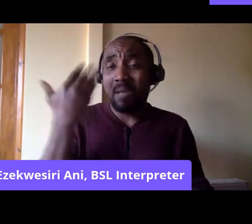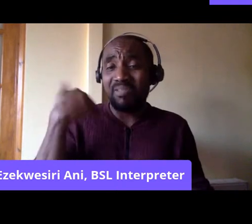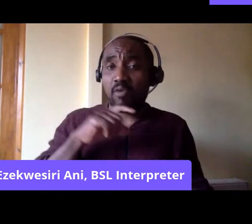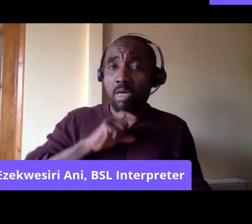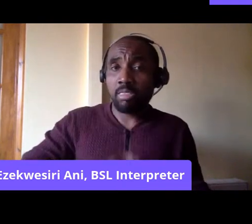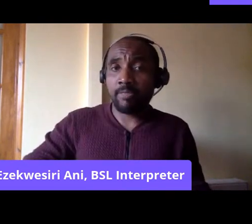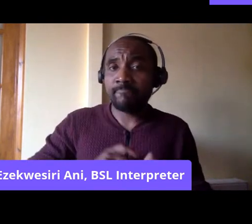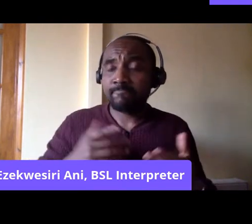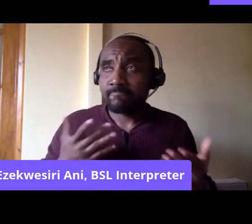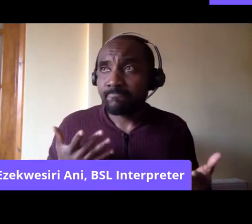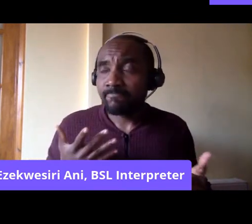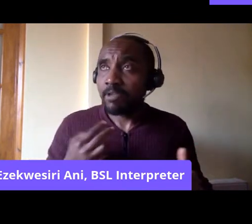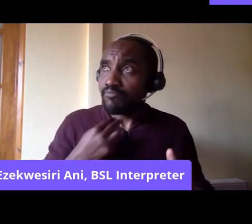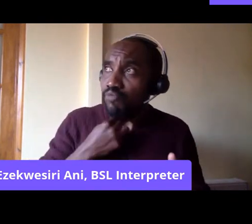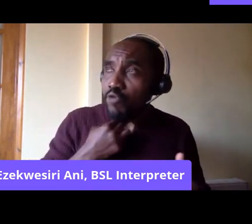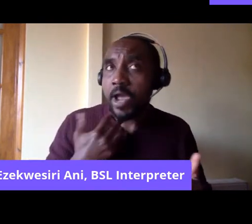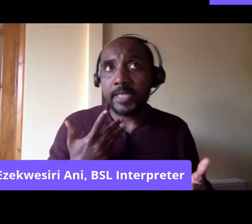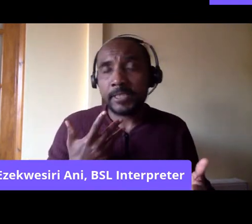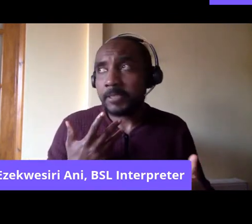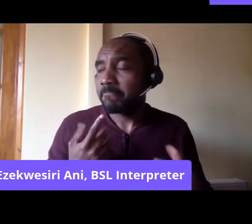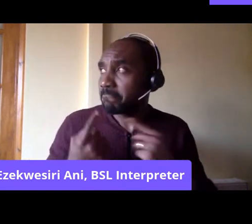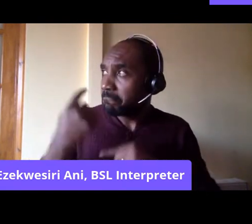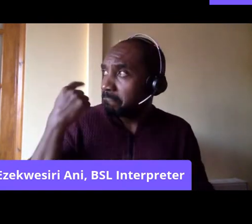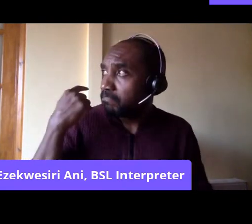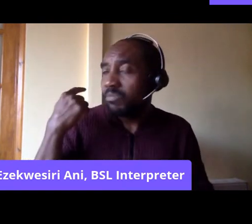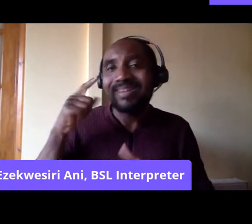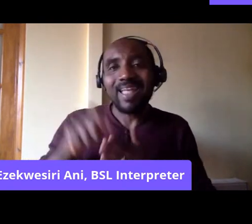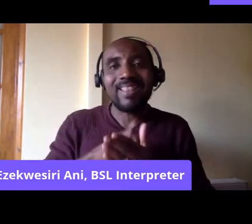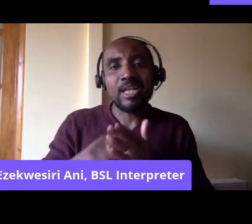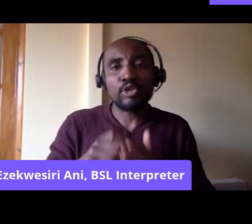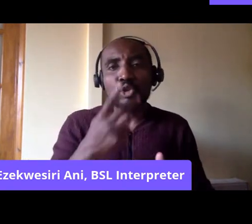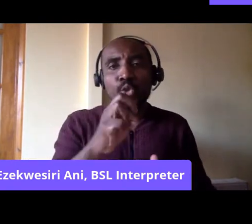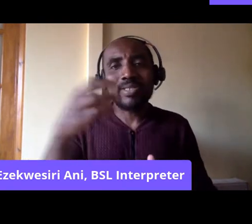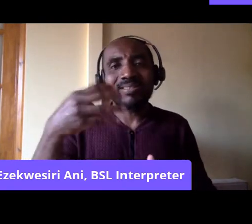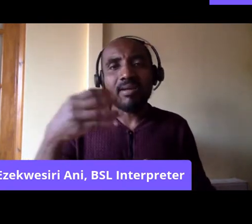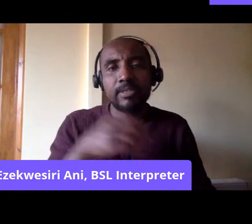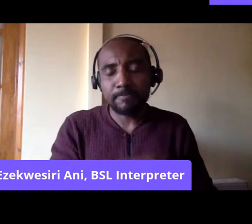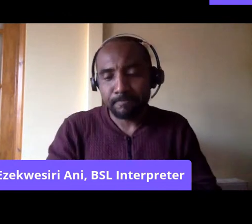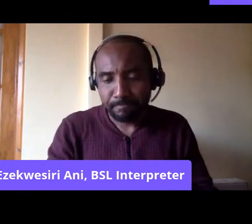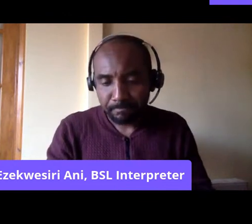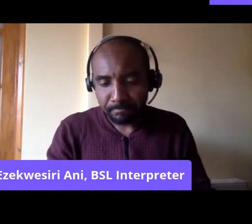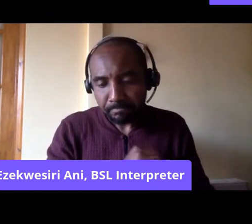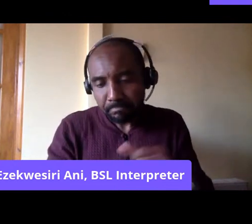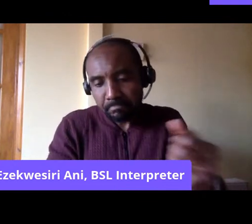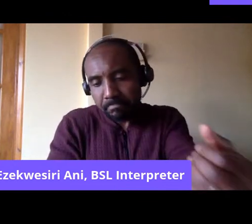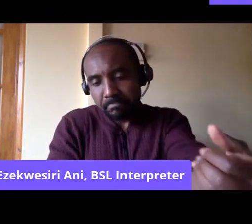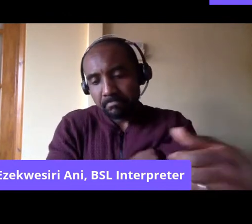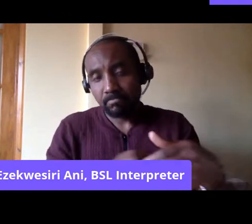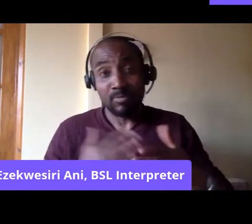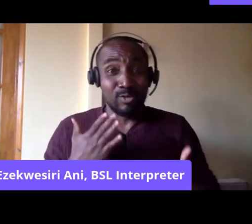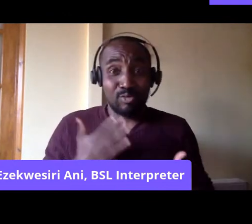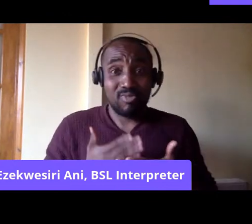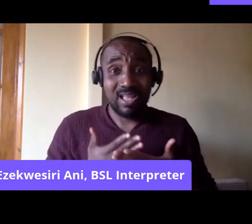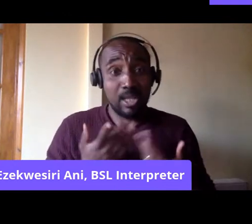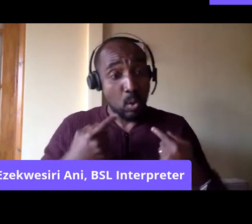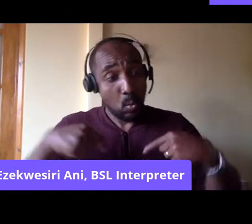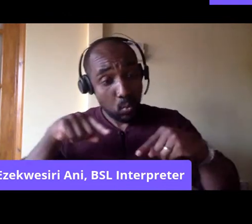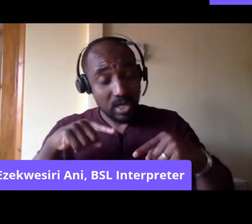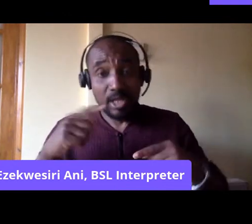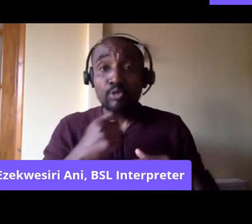regret that we've felt since the last elections. There's no reason for us, in other words, to feel